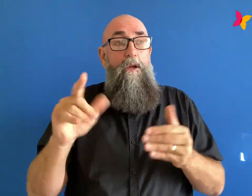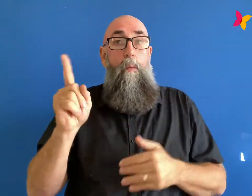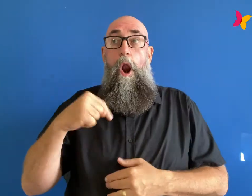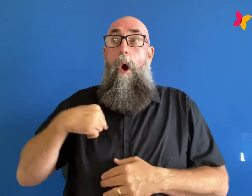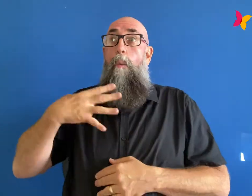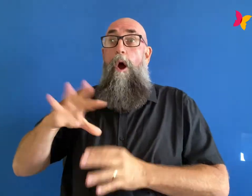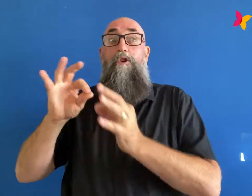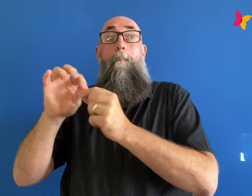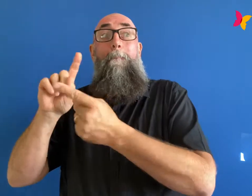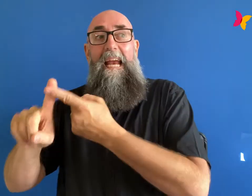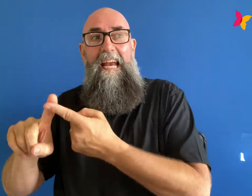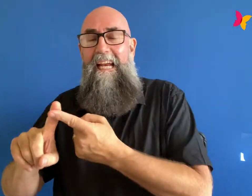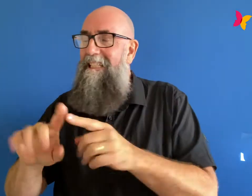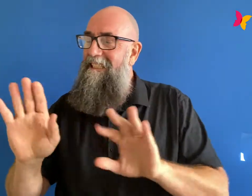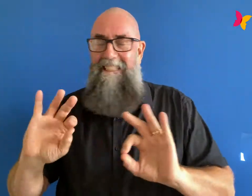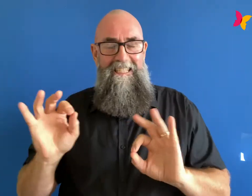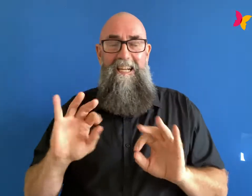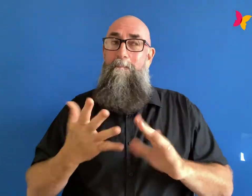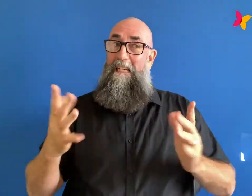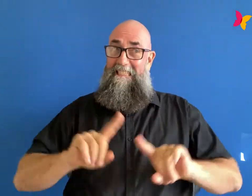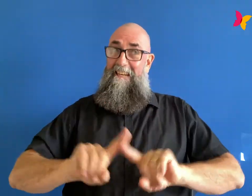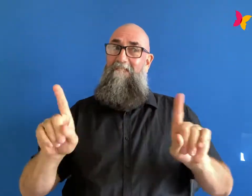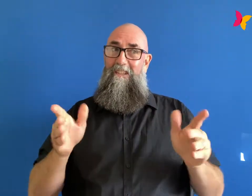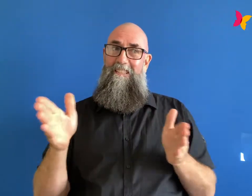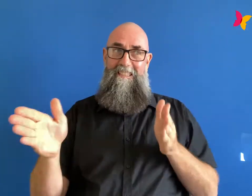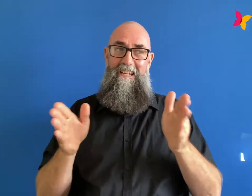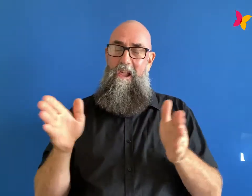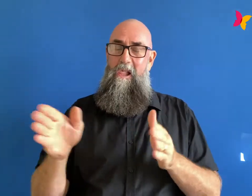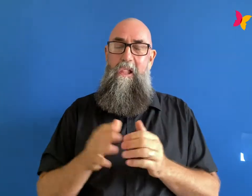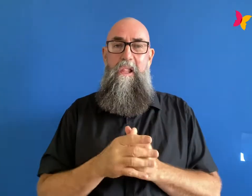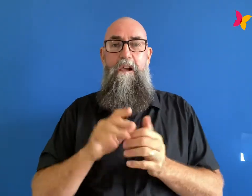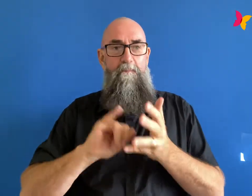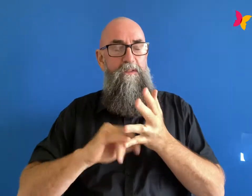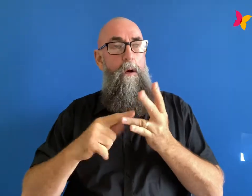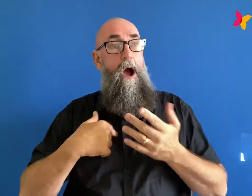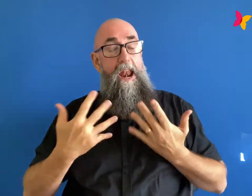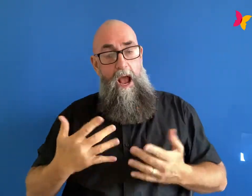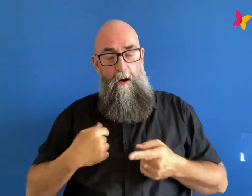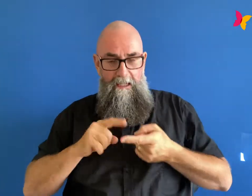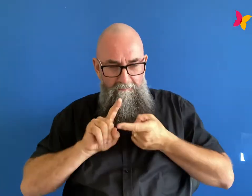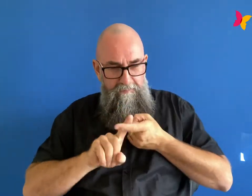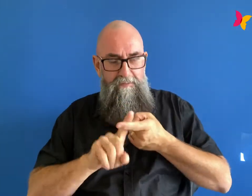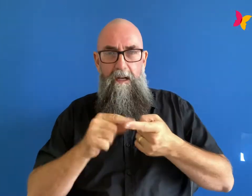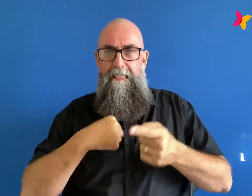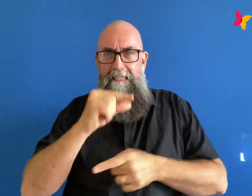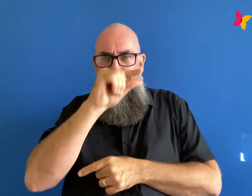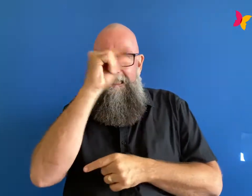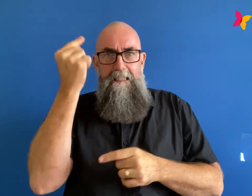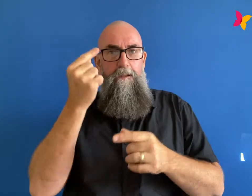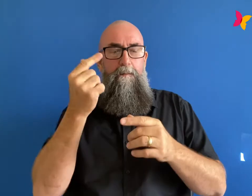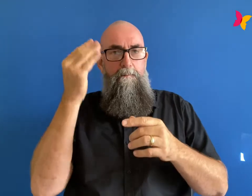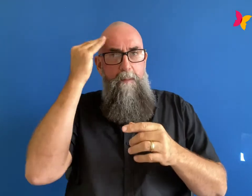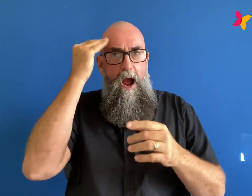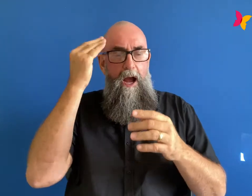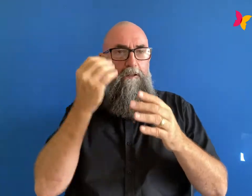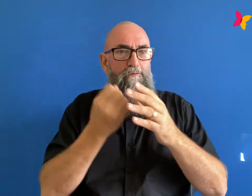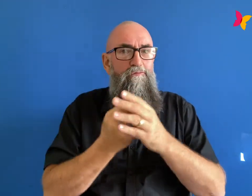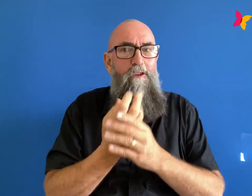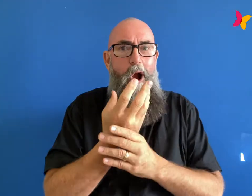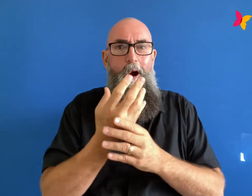for everything that i have and continuously working to grow and connect with other people through vulnerability